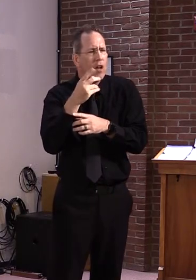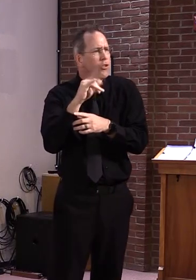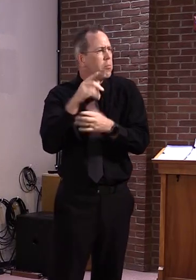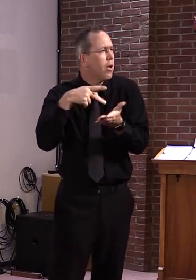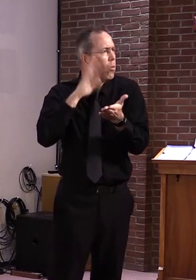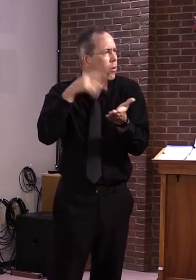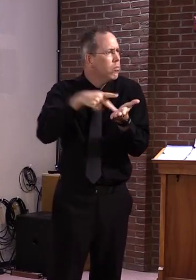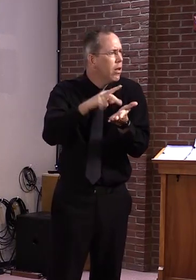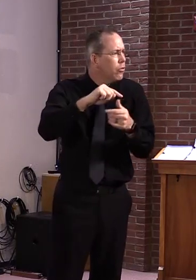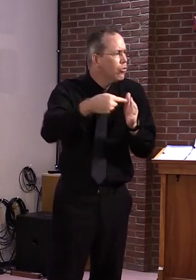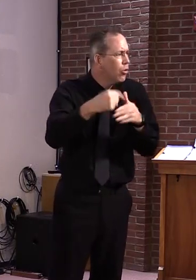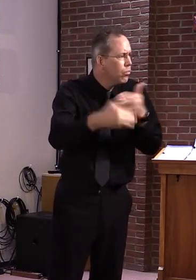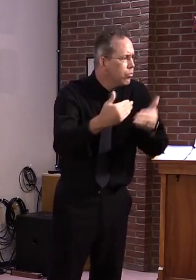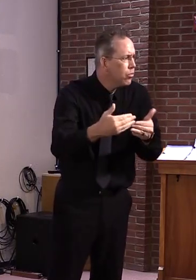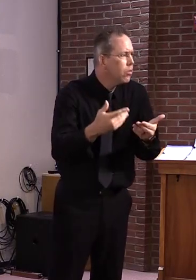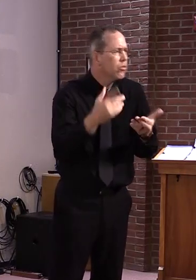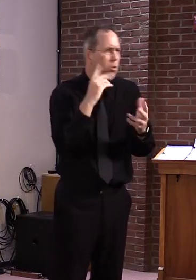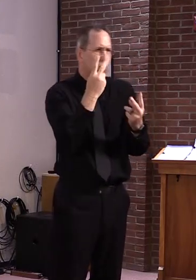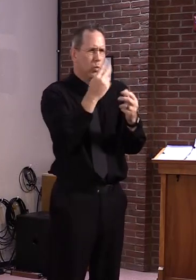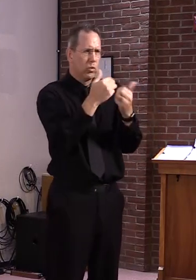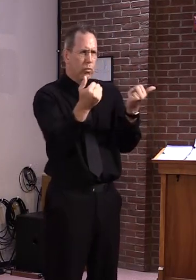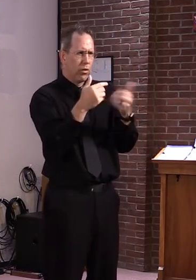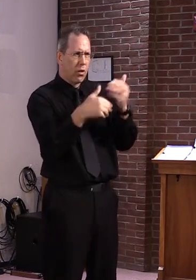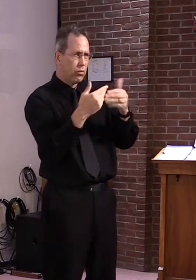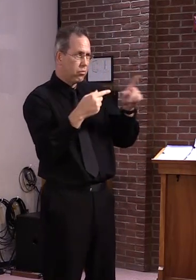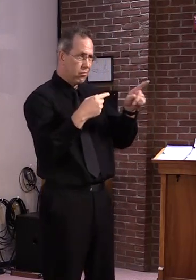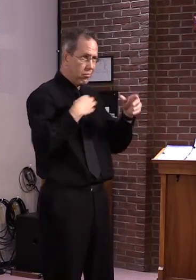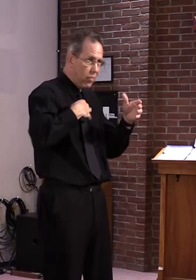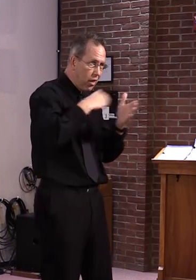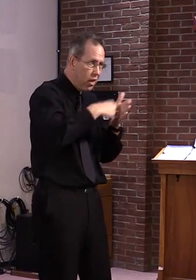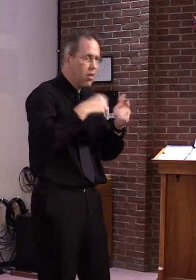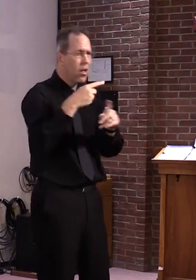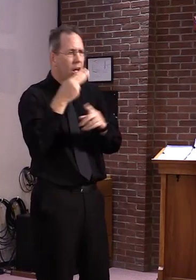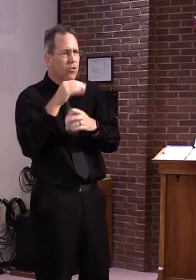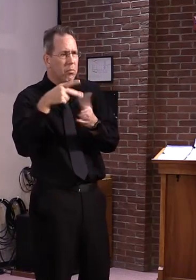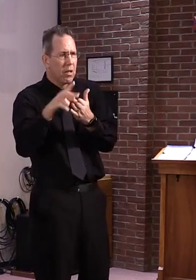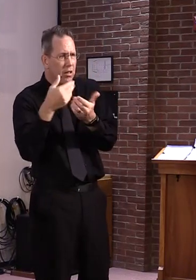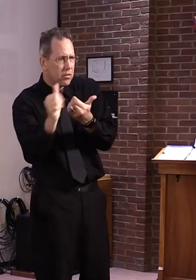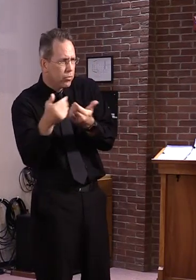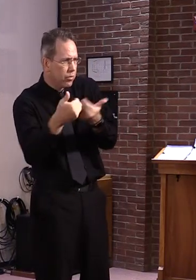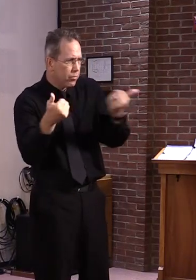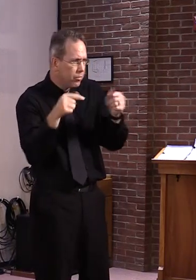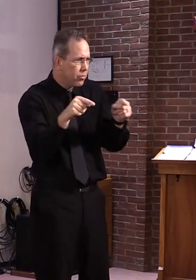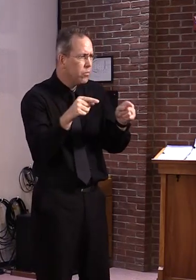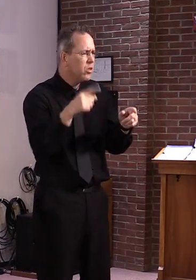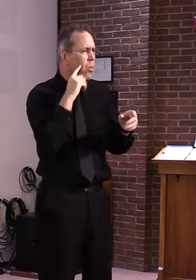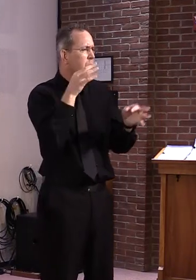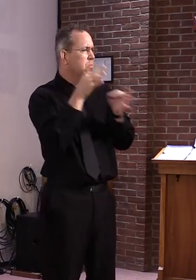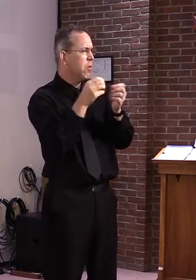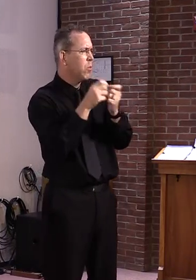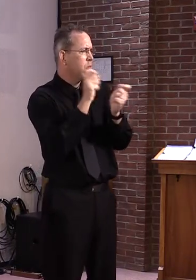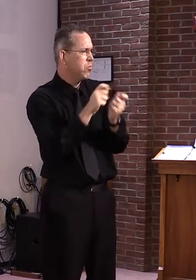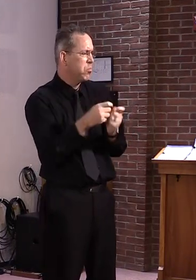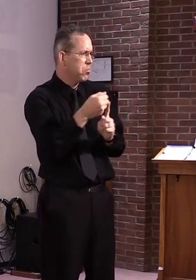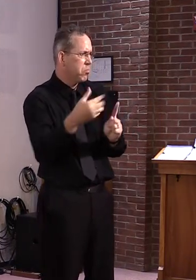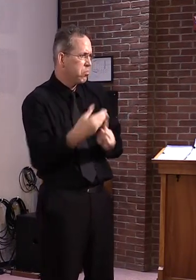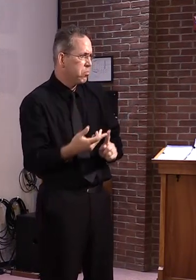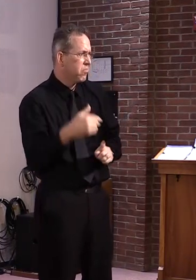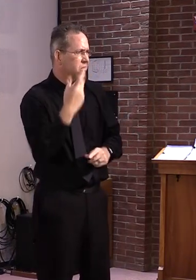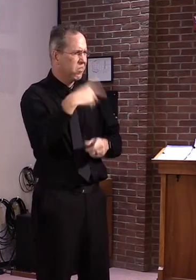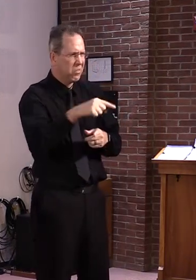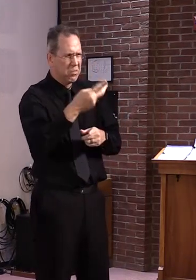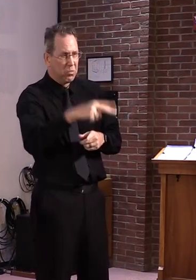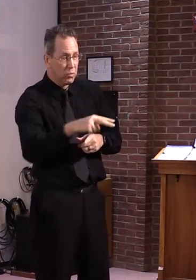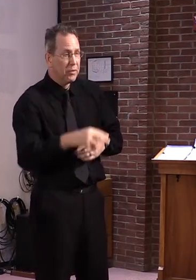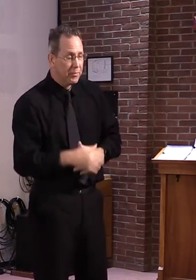as well. Two separate things, but we'll combine them in one sort of announcement. And if I could follow on